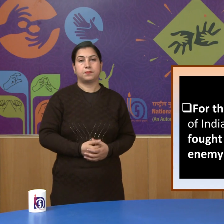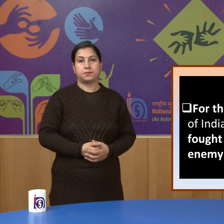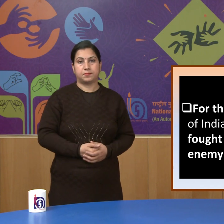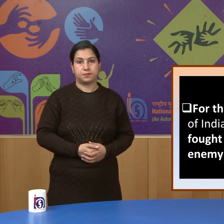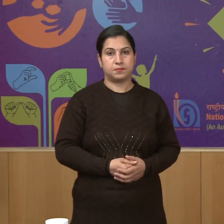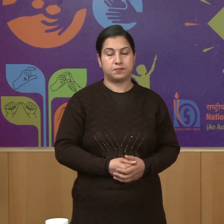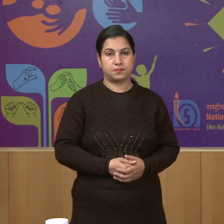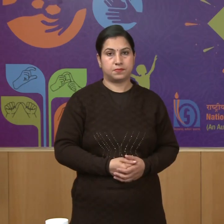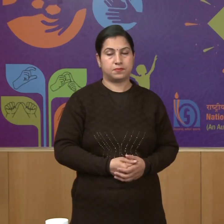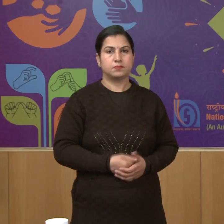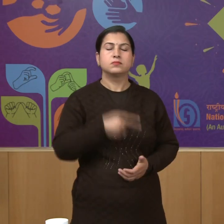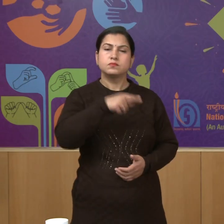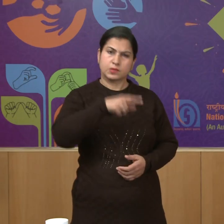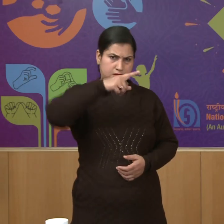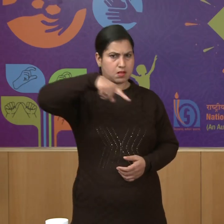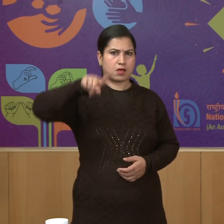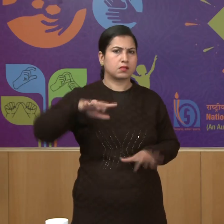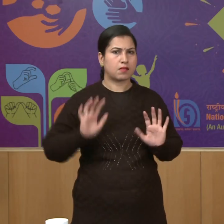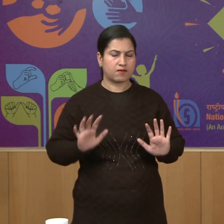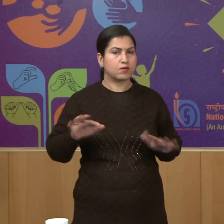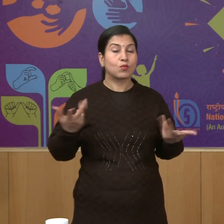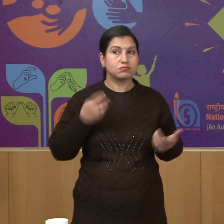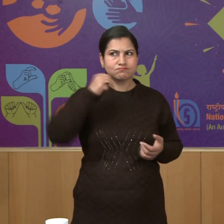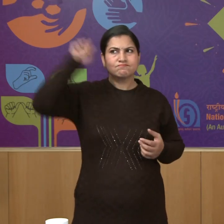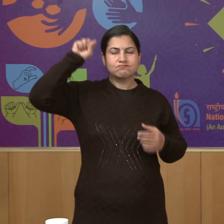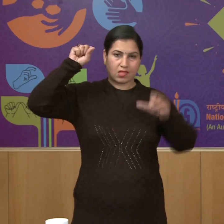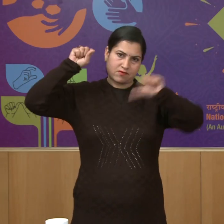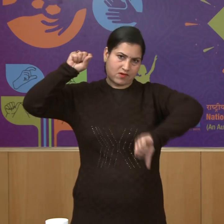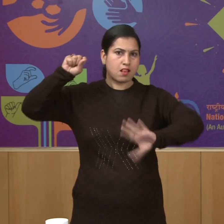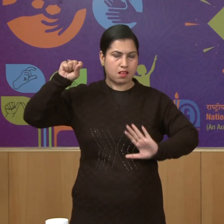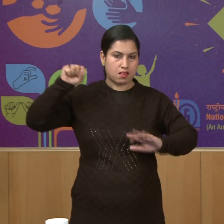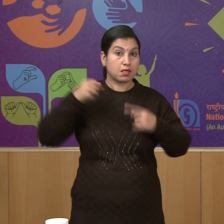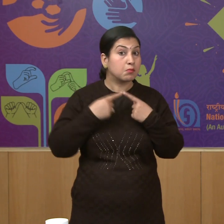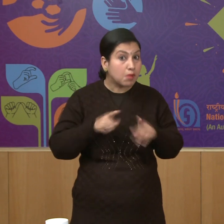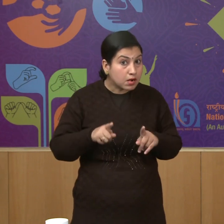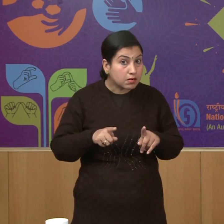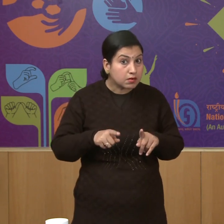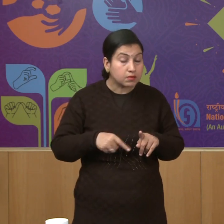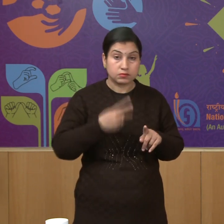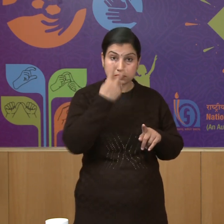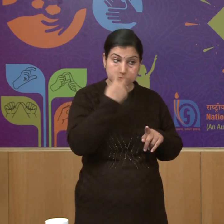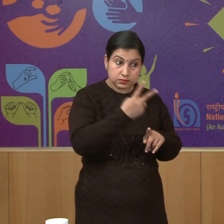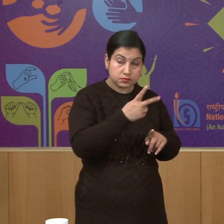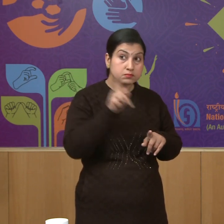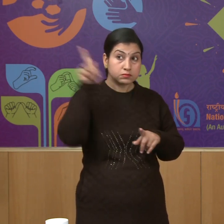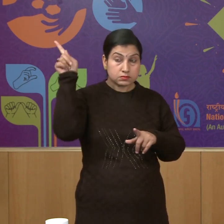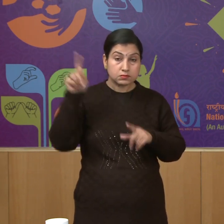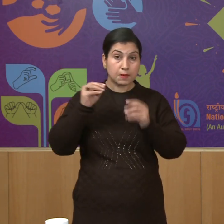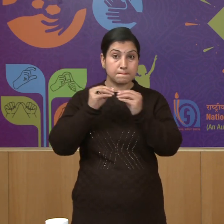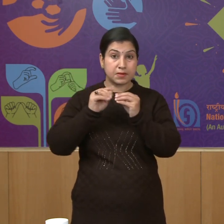army it is correct that the revolt failed but the British government was